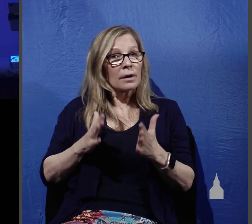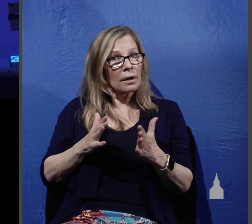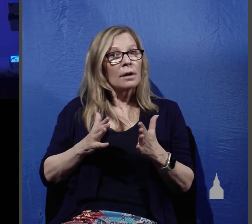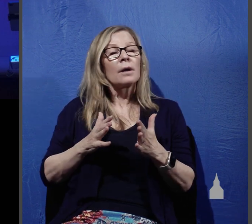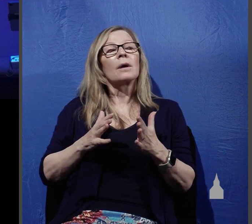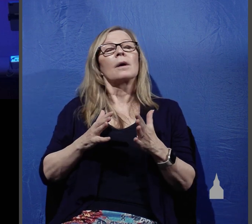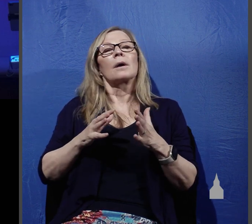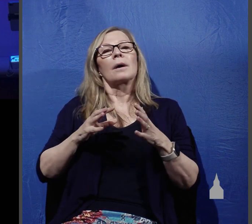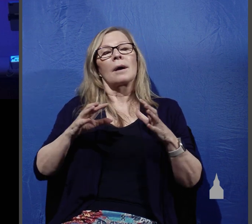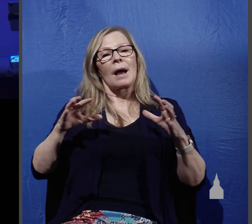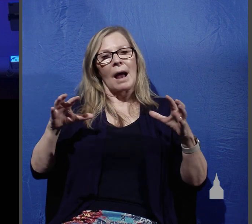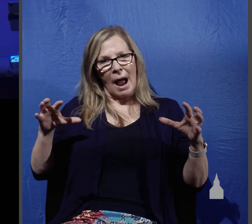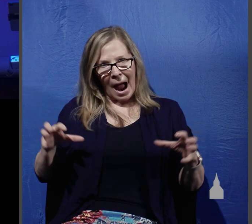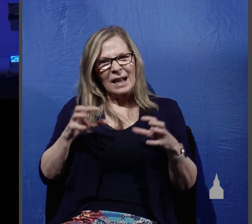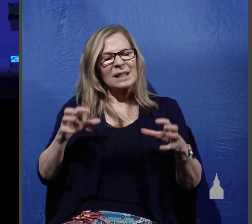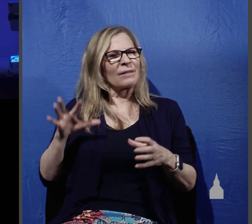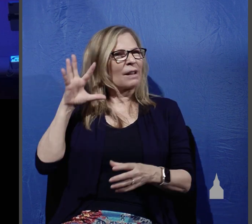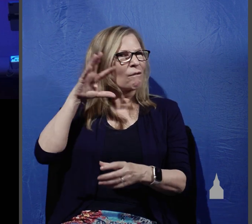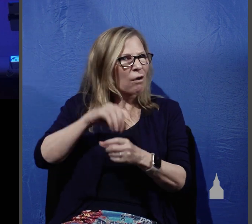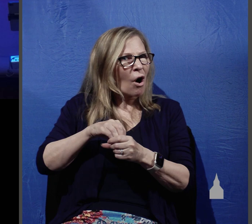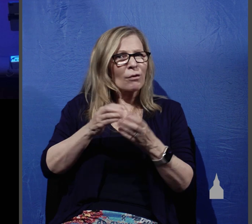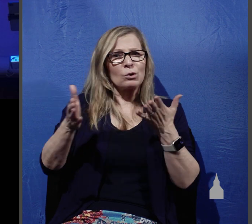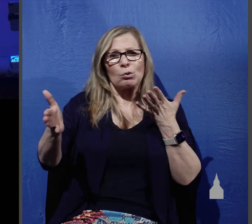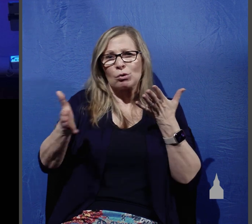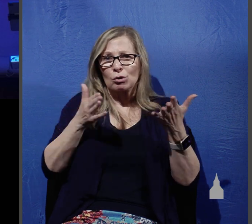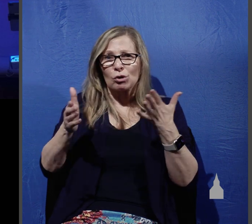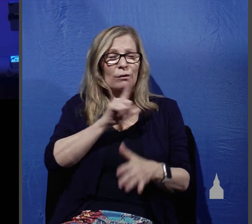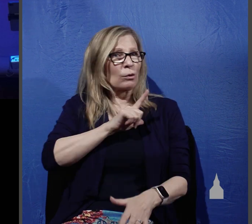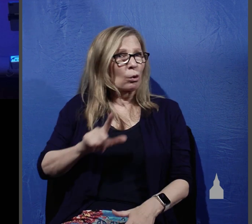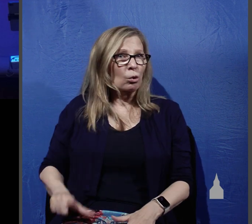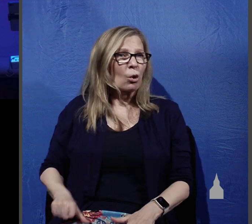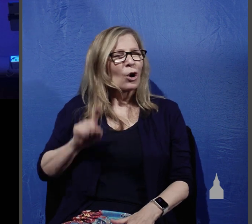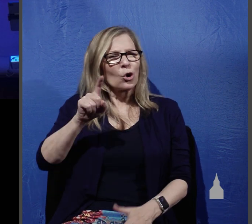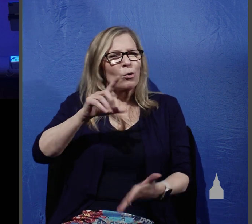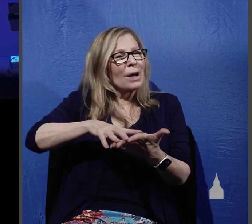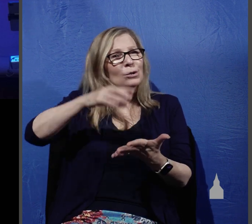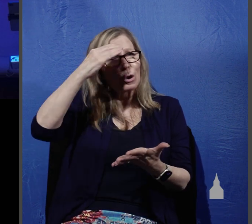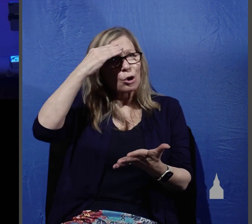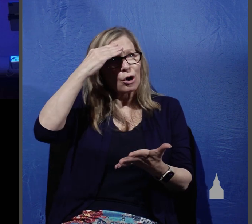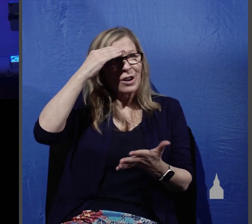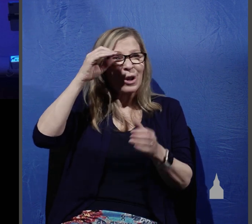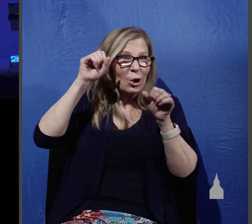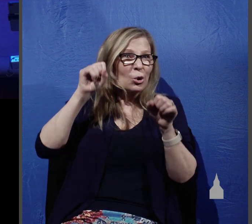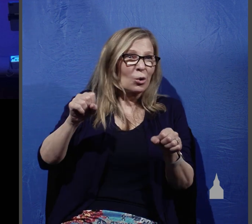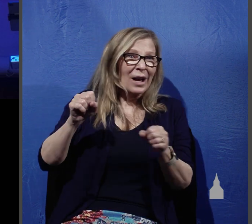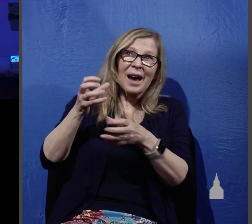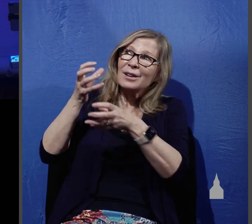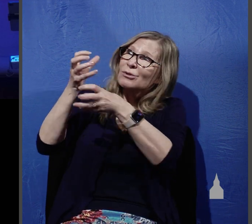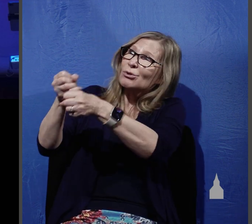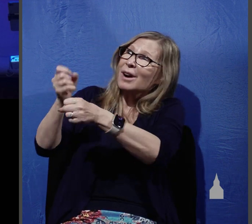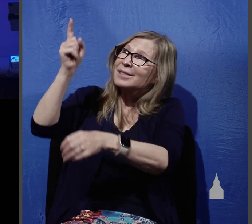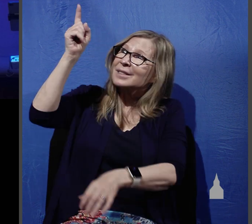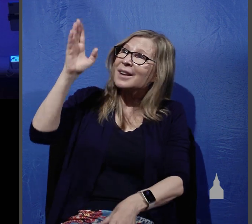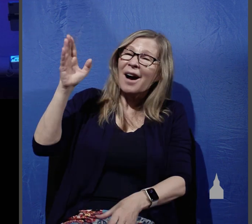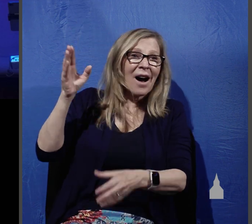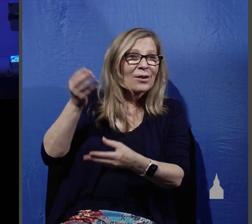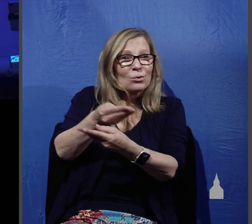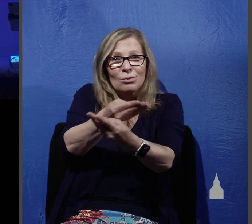involved in serving the Lord need to learn that God can be trusted to supply all their needs that's the principle